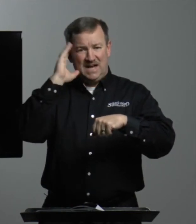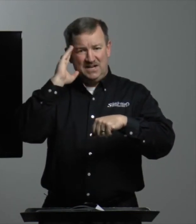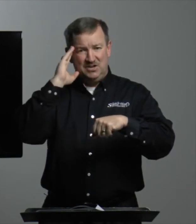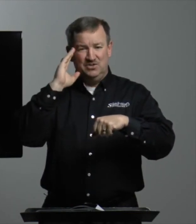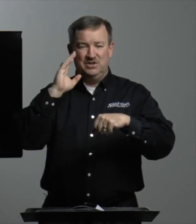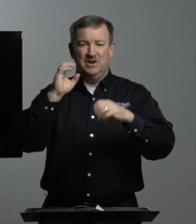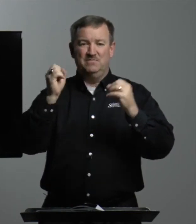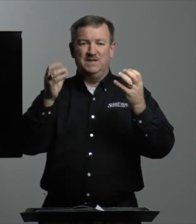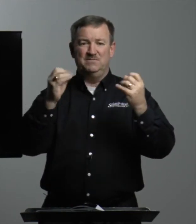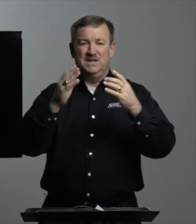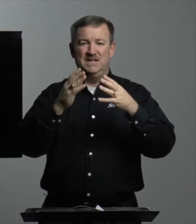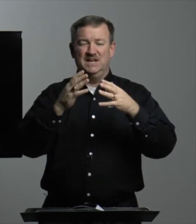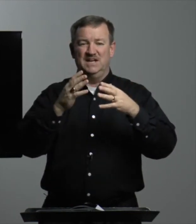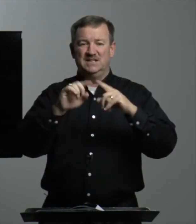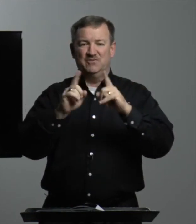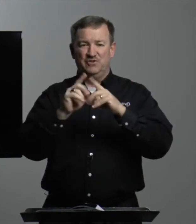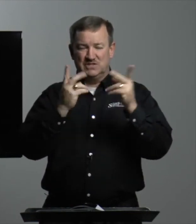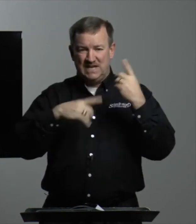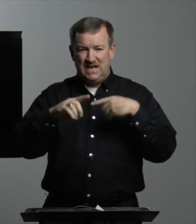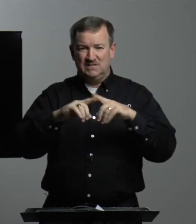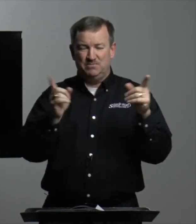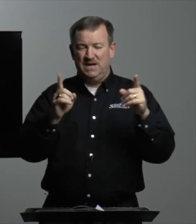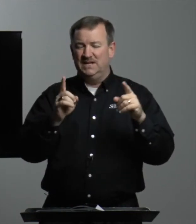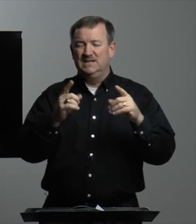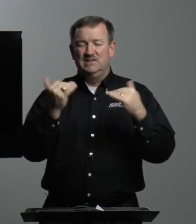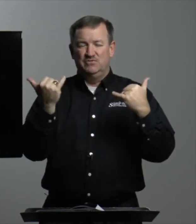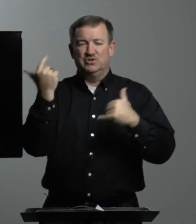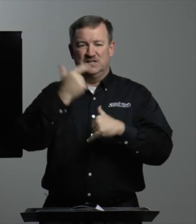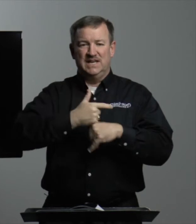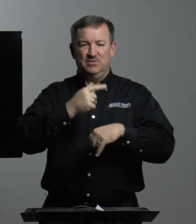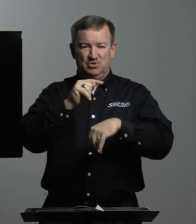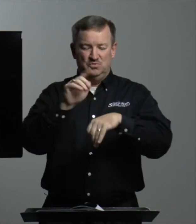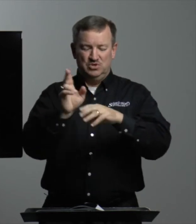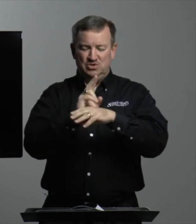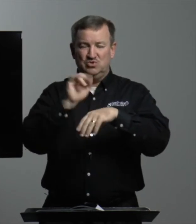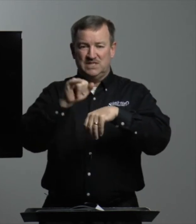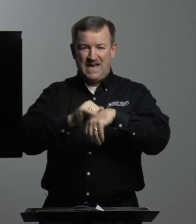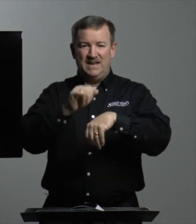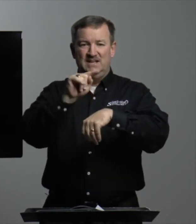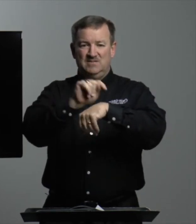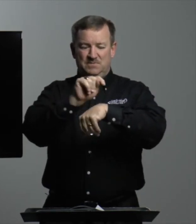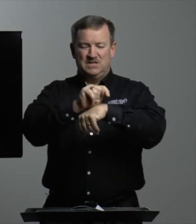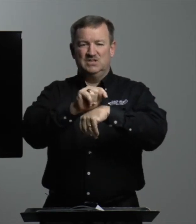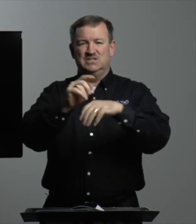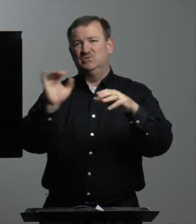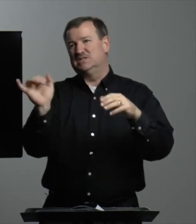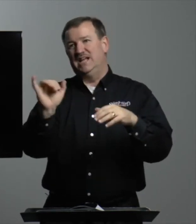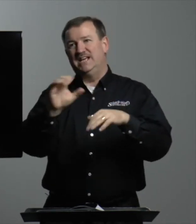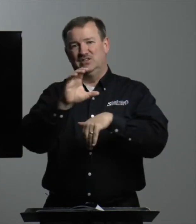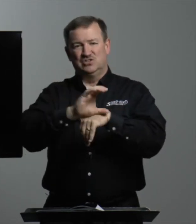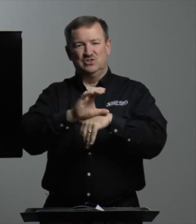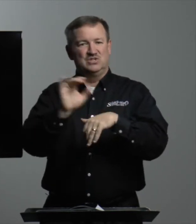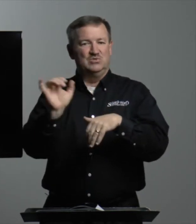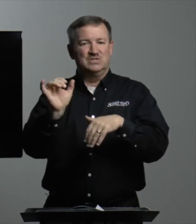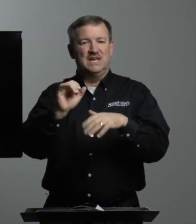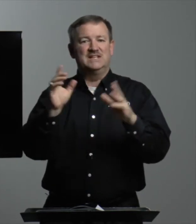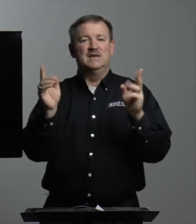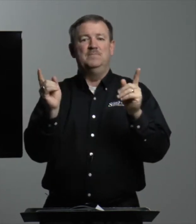I know there are many, many different signs, but for today, we'll use that because it was like the church. It was like the